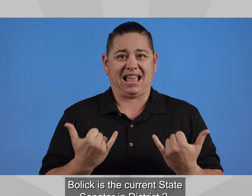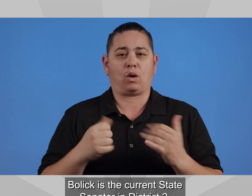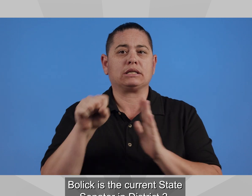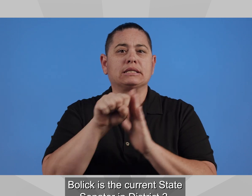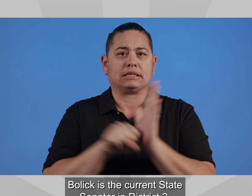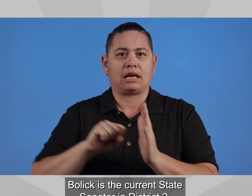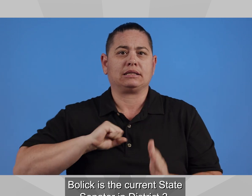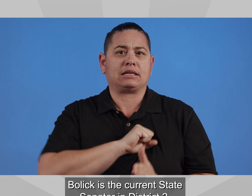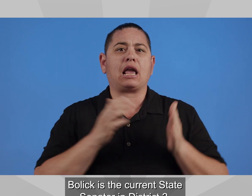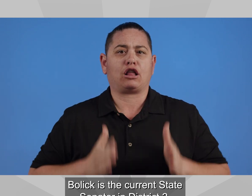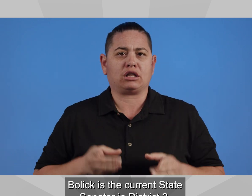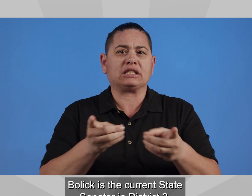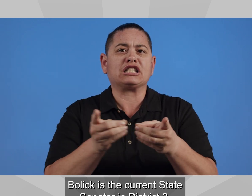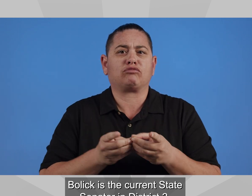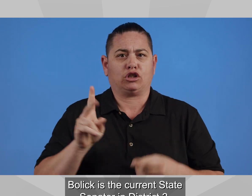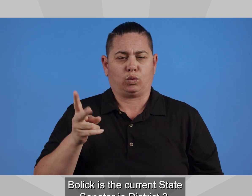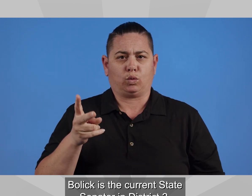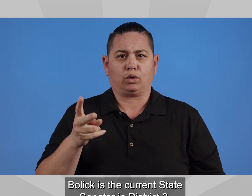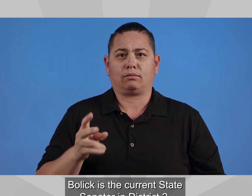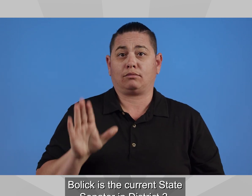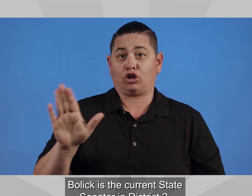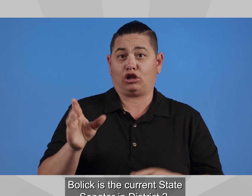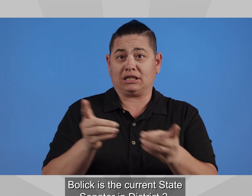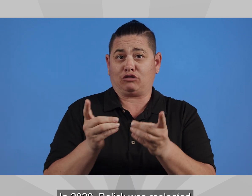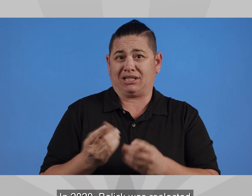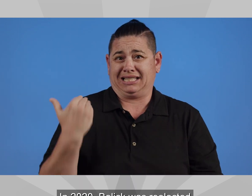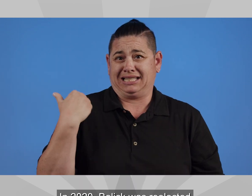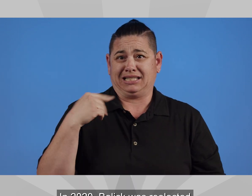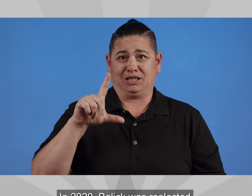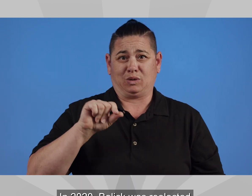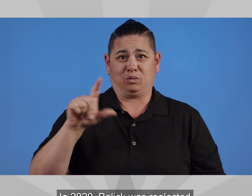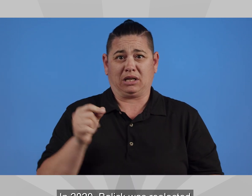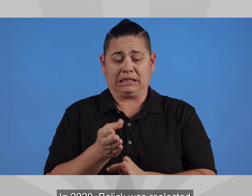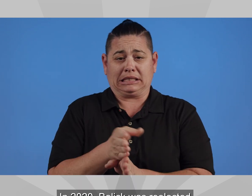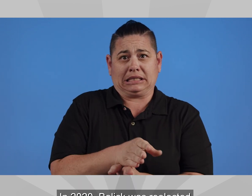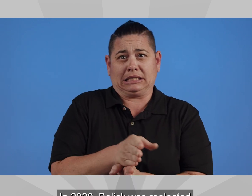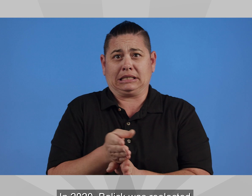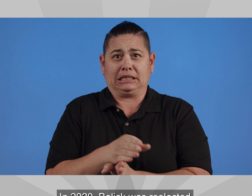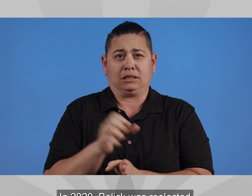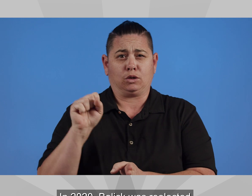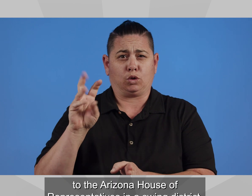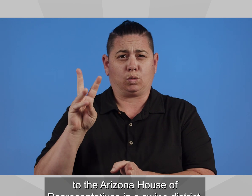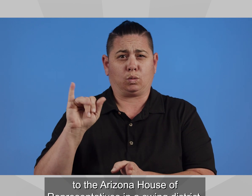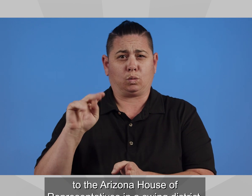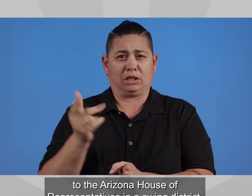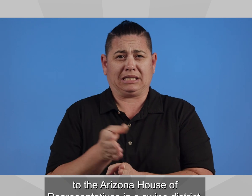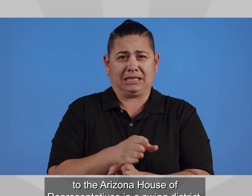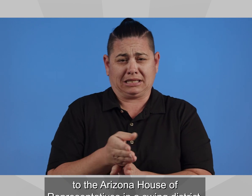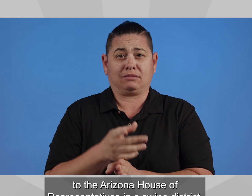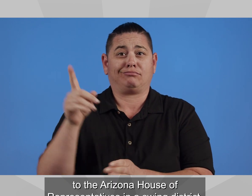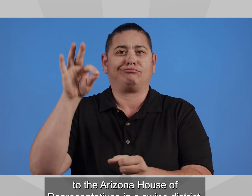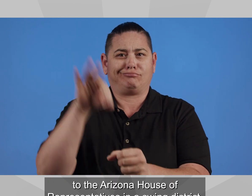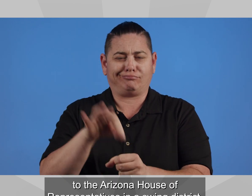Bullock is the current state senator in District 2. In 2020, Bullock was re-elected to the Arizona